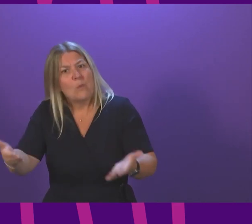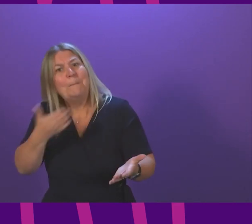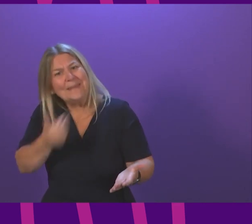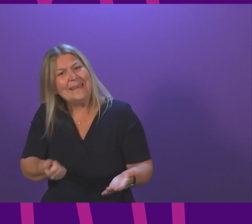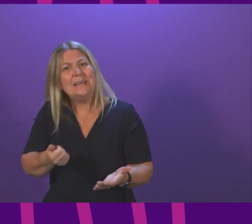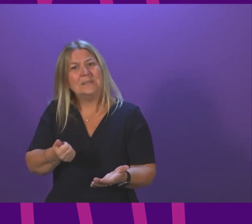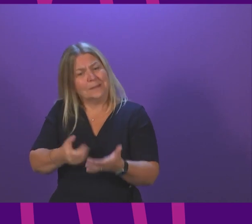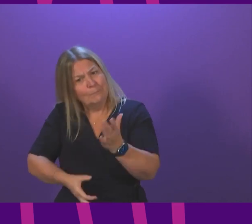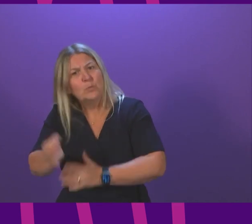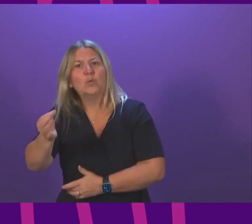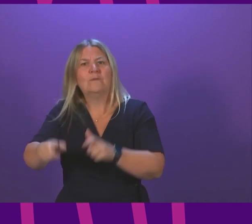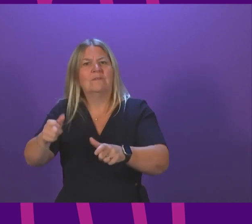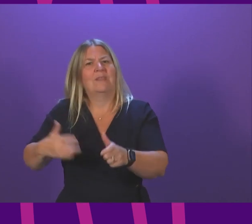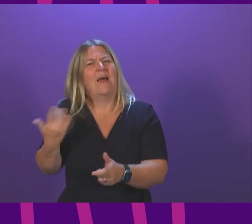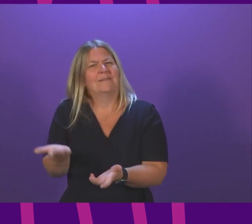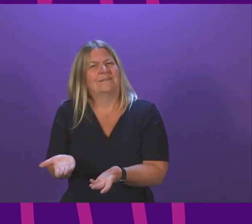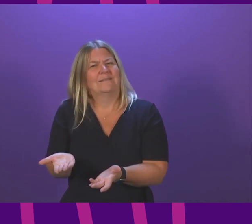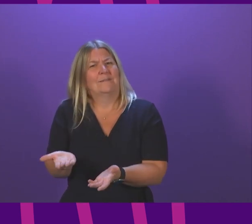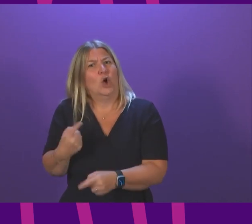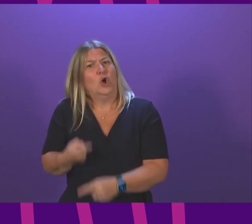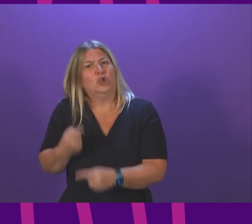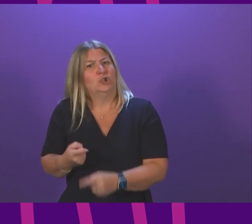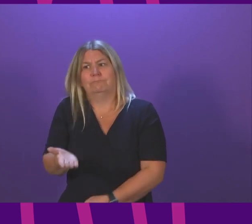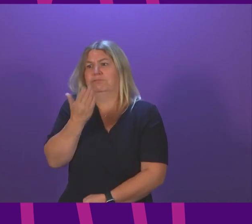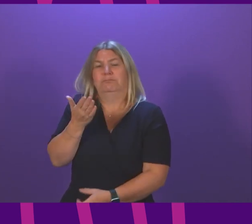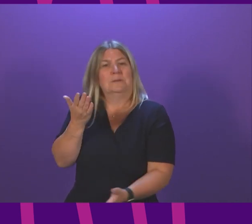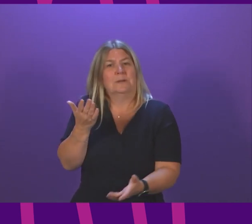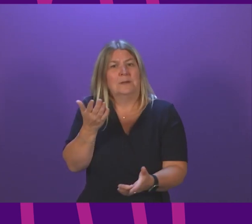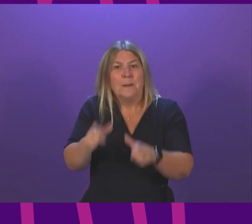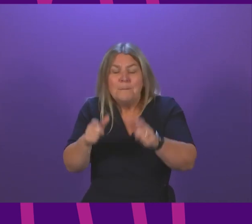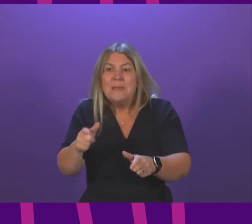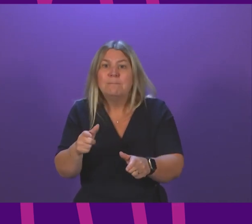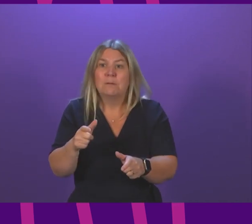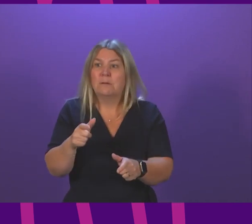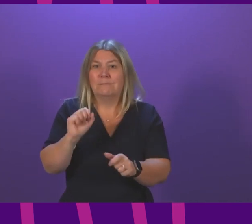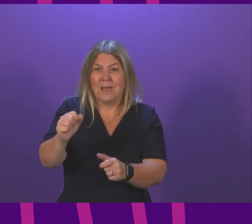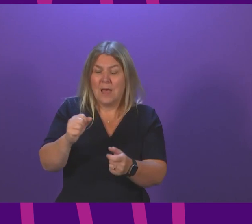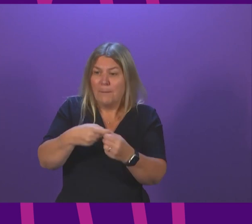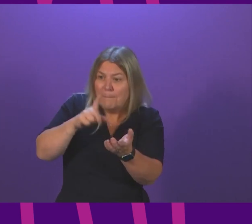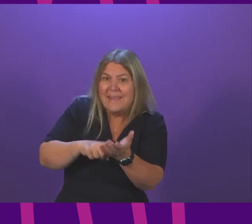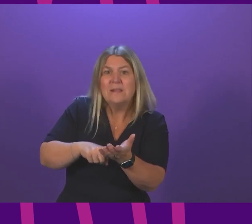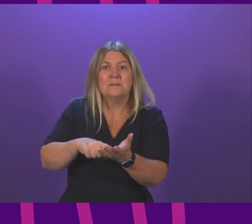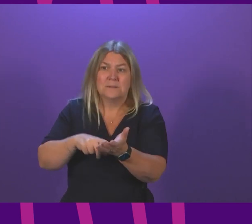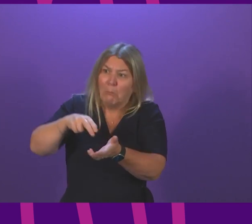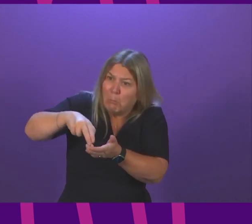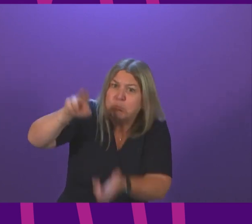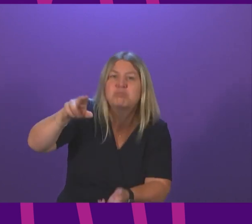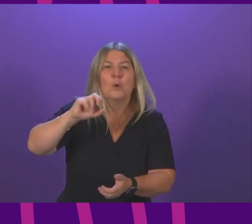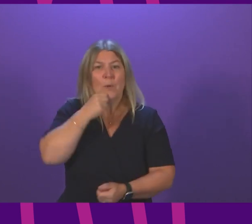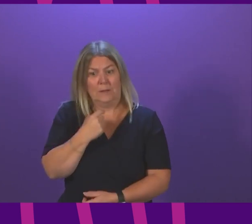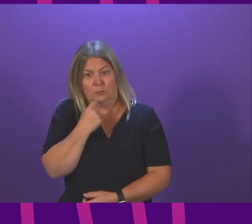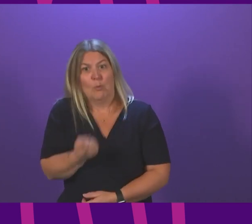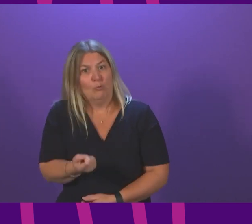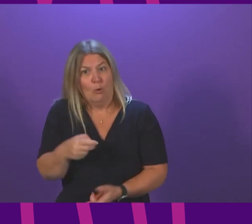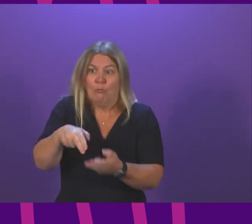because this is urgent people are facing rising costs today energy bills will rise tomorrow